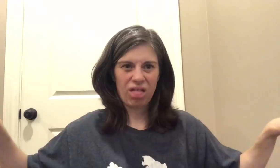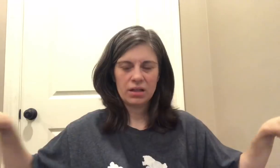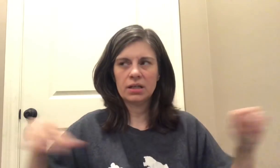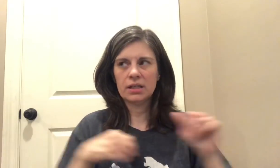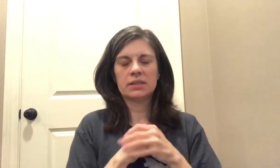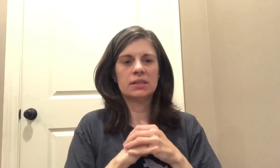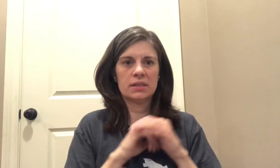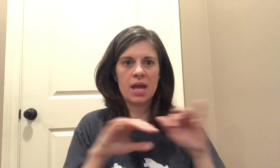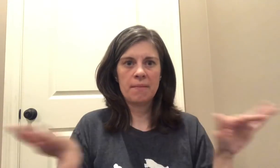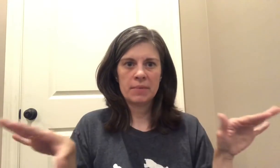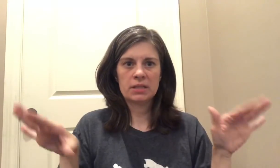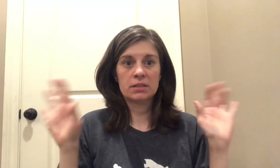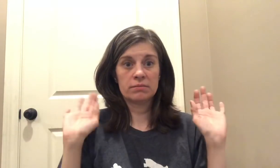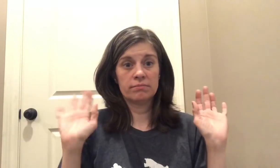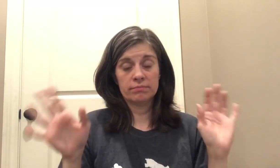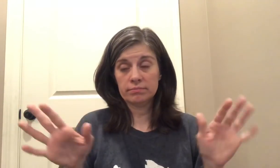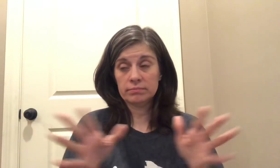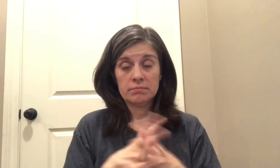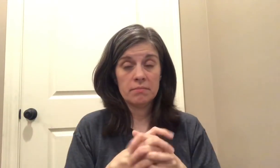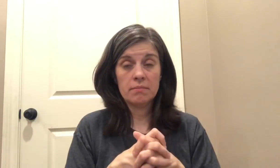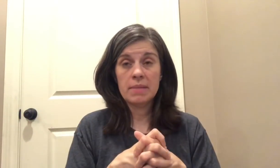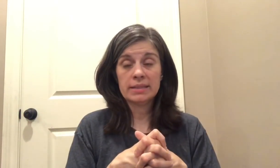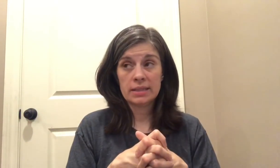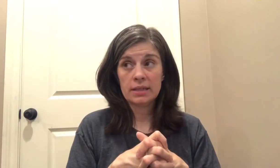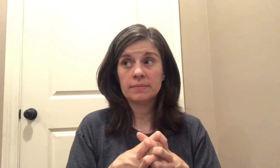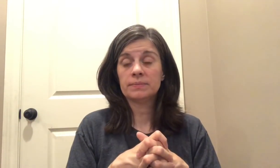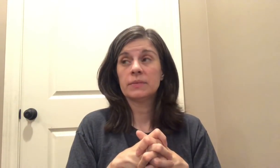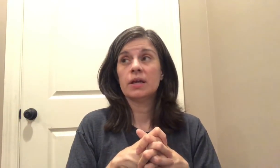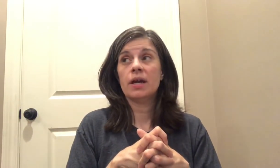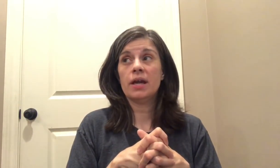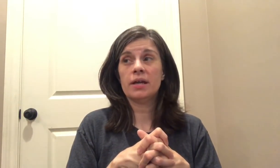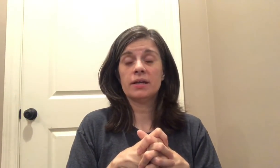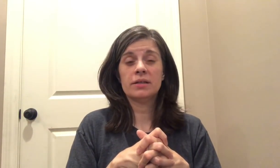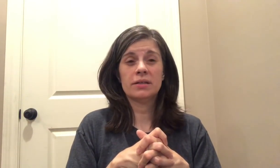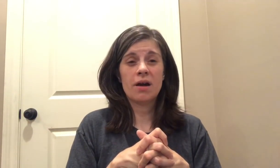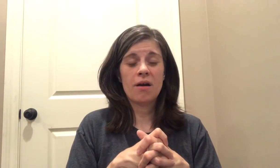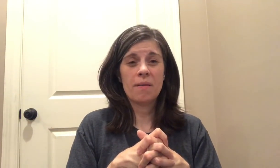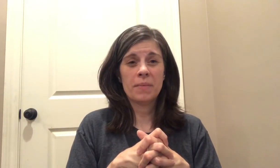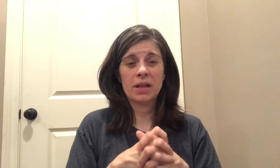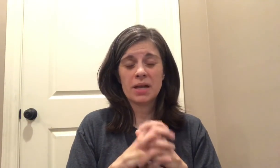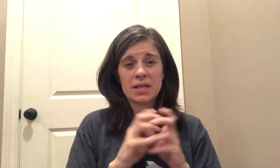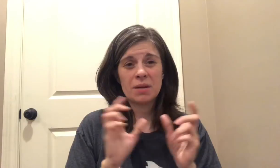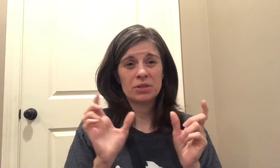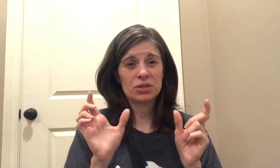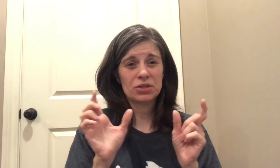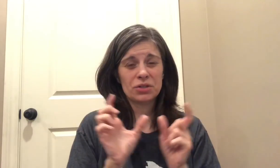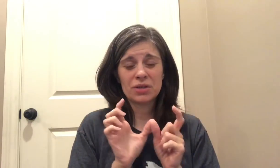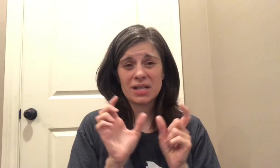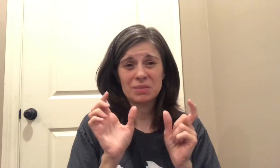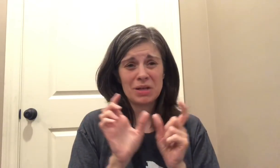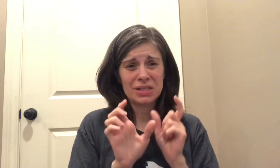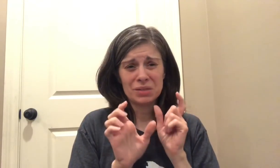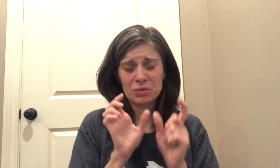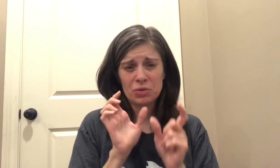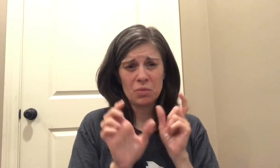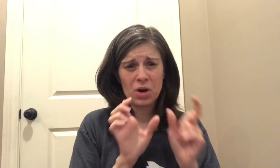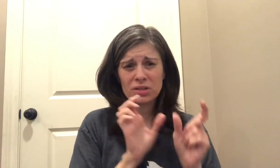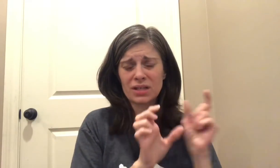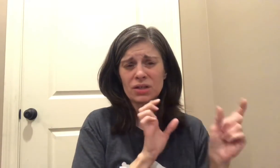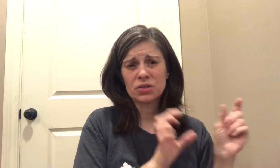it's the same it's messy and um a lot of times there's still not spaces between words like there